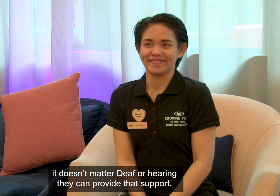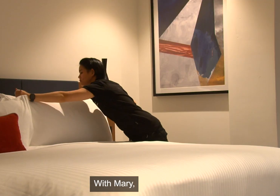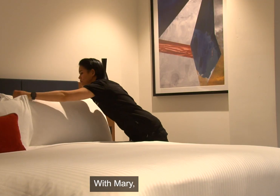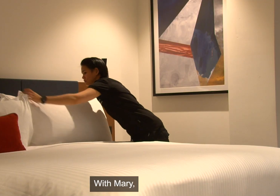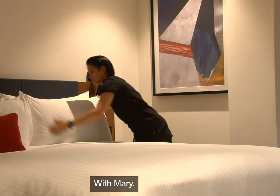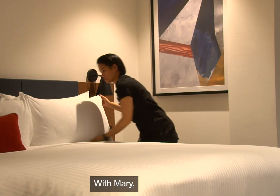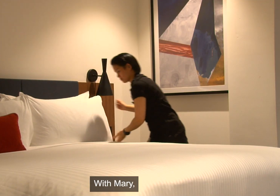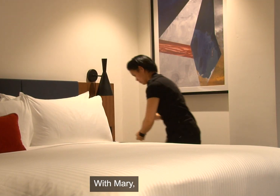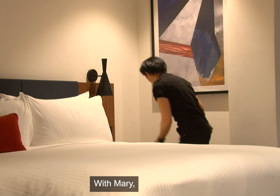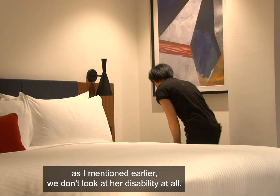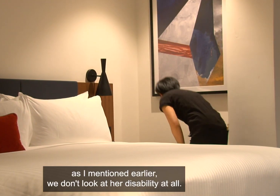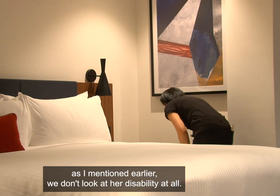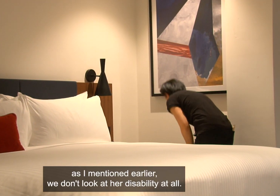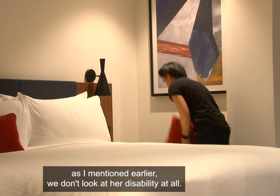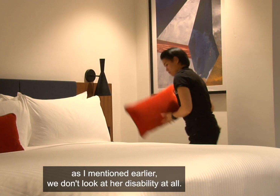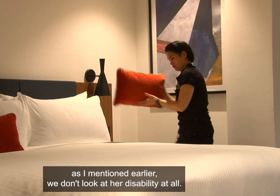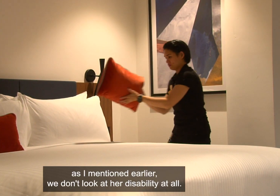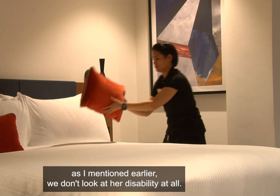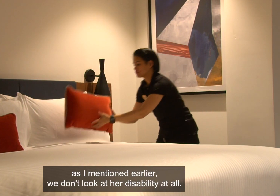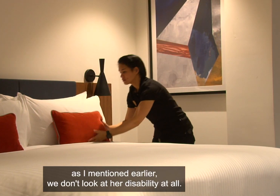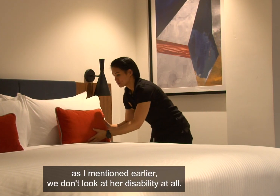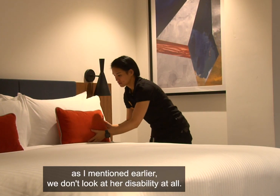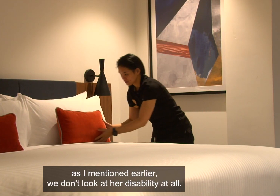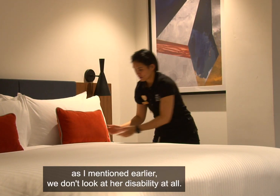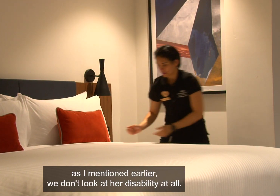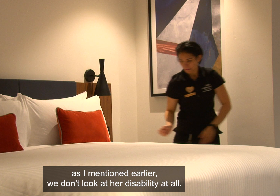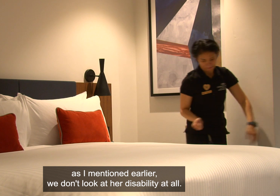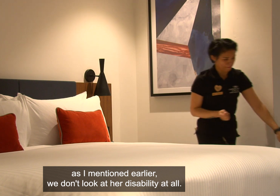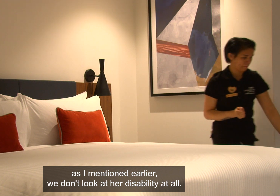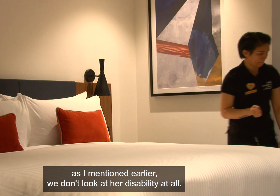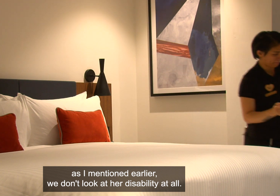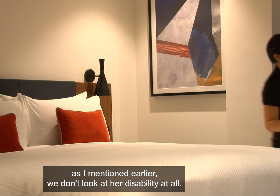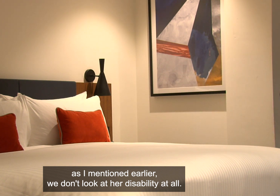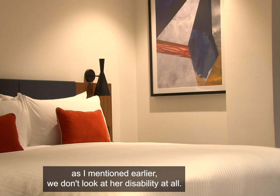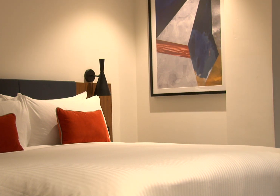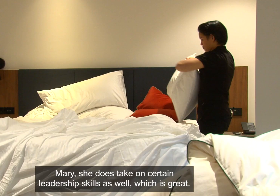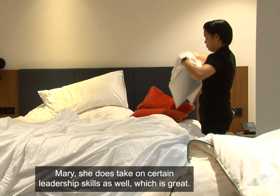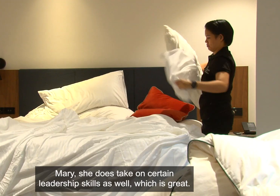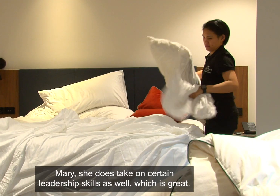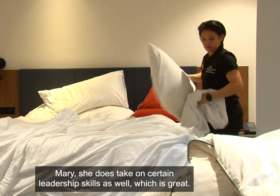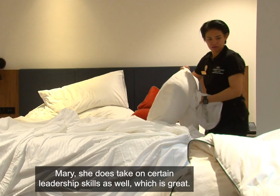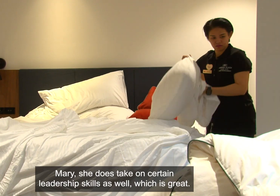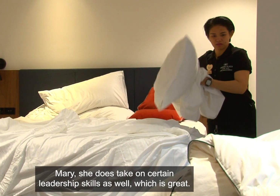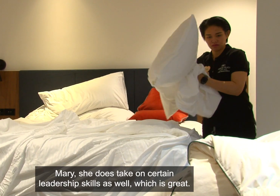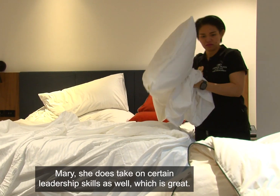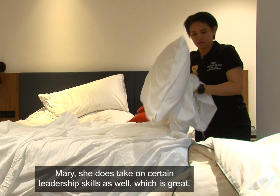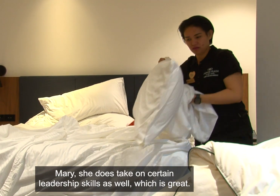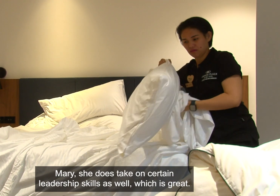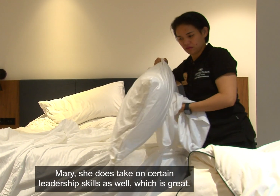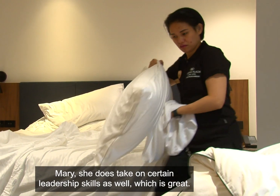With Mary, as I mentioned earlier, we don't look at her as a disability at all. Mary, she does take on certain